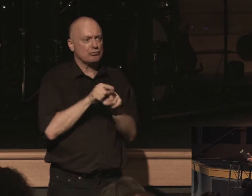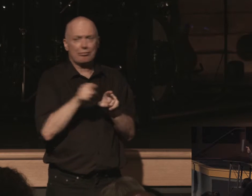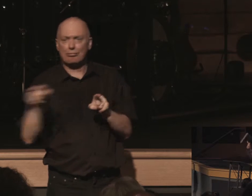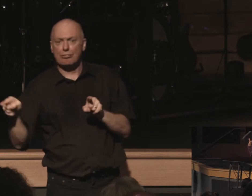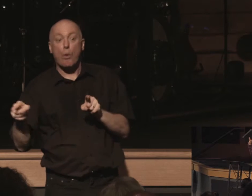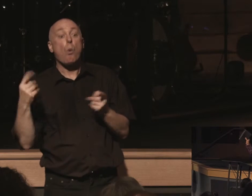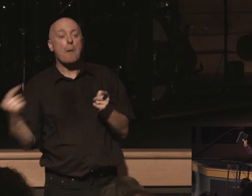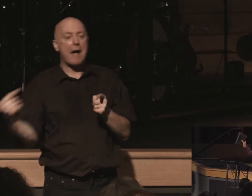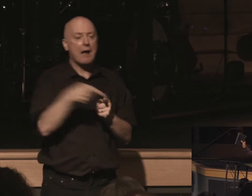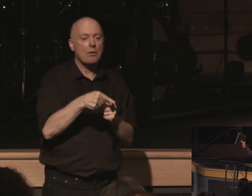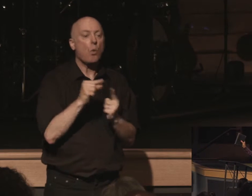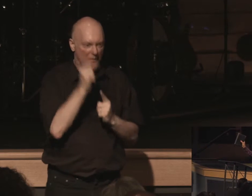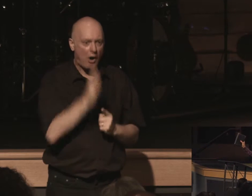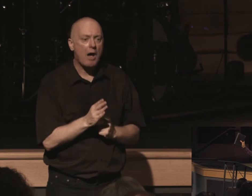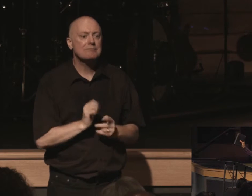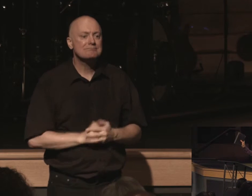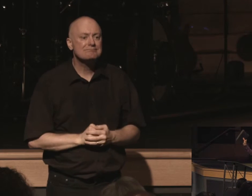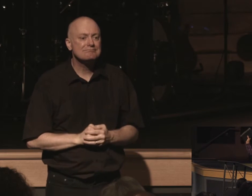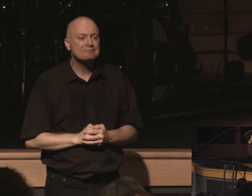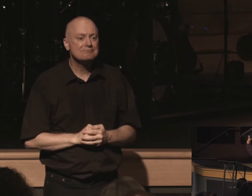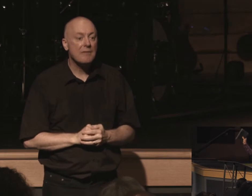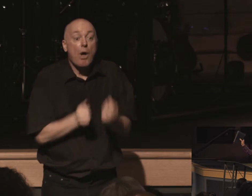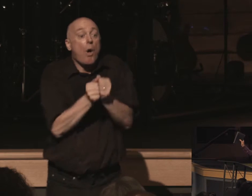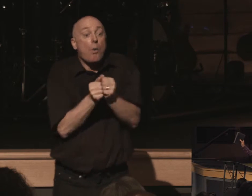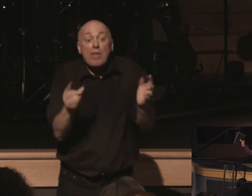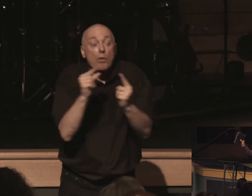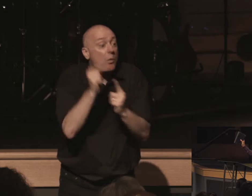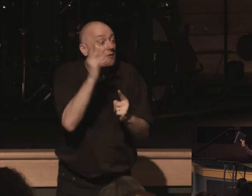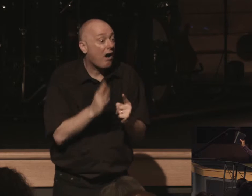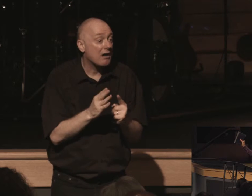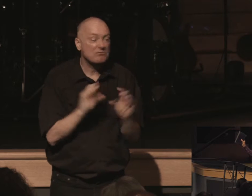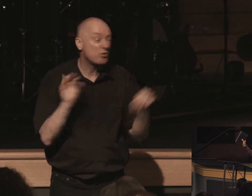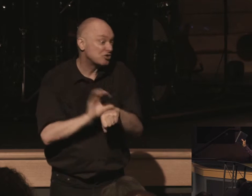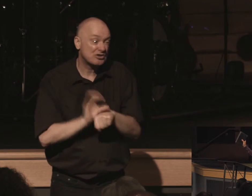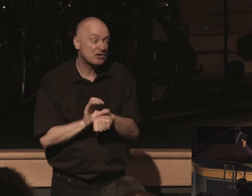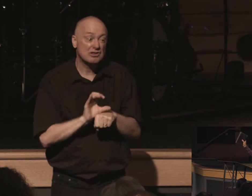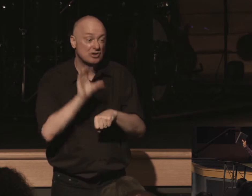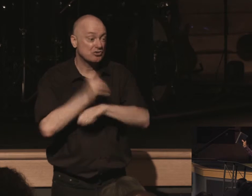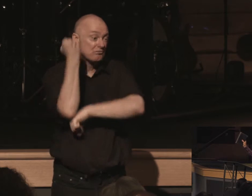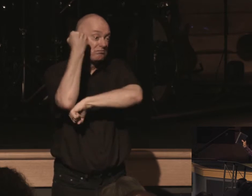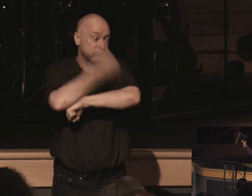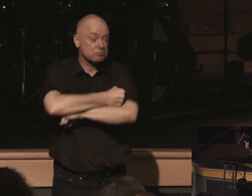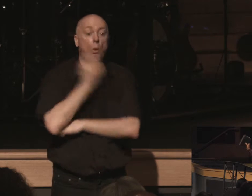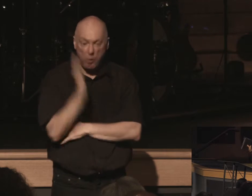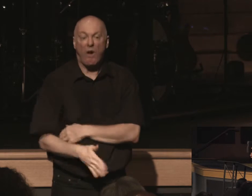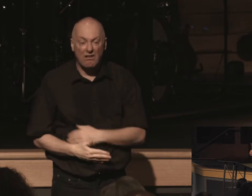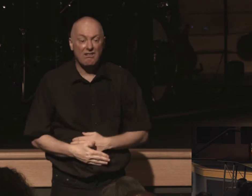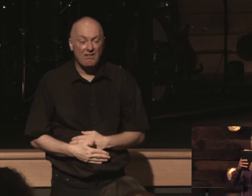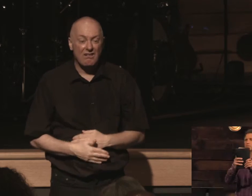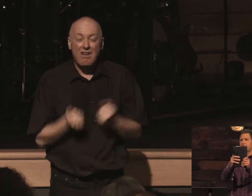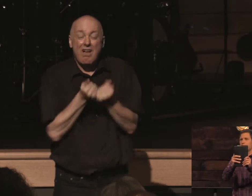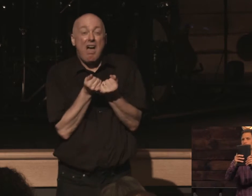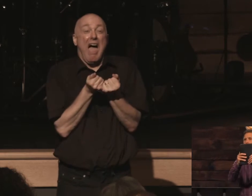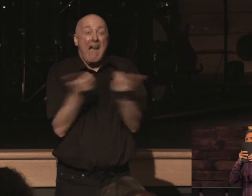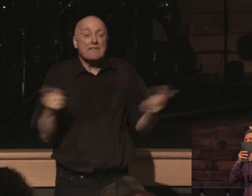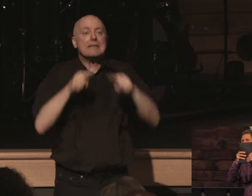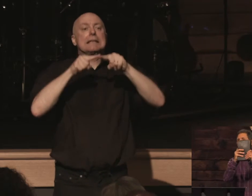narrow is the word of god without this man there is no church the church is sunk everything comes down to this